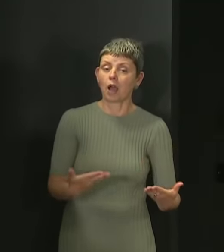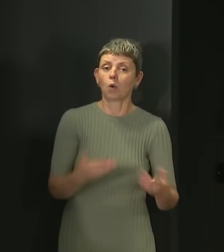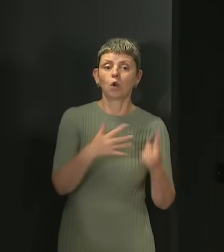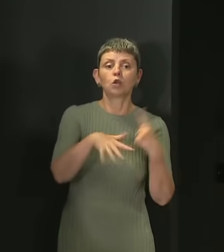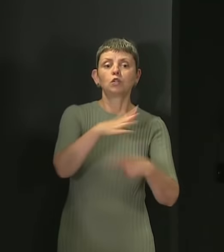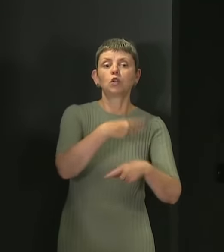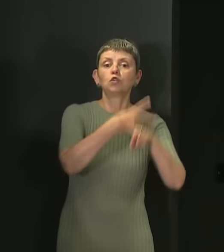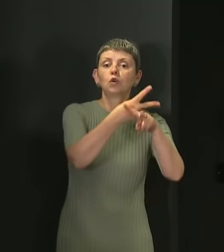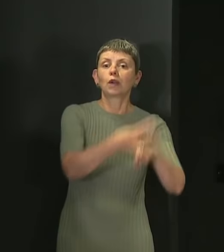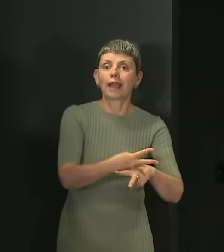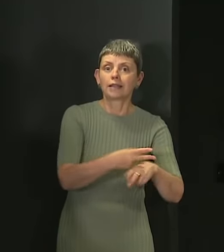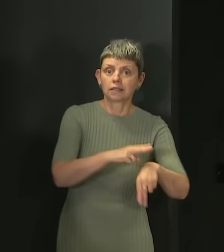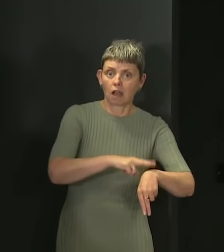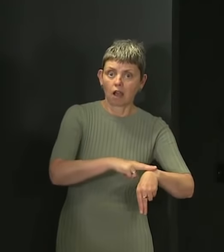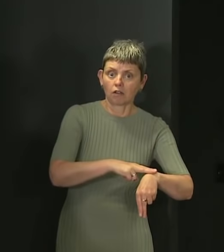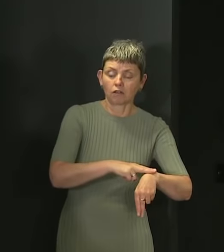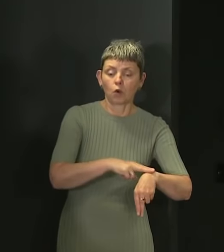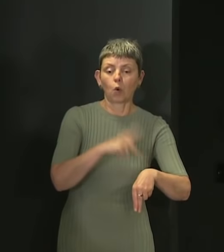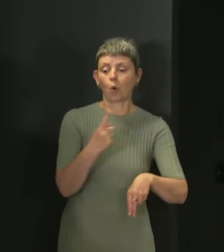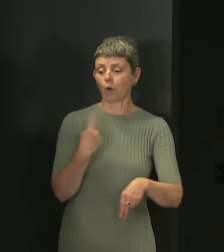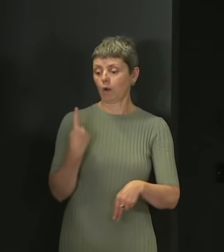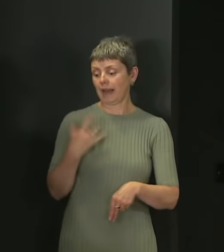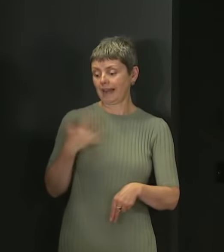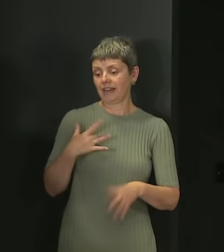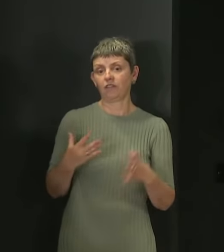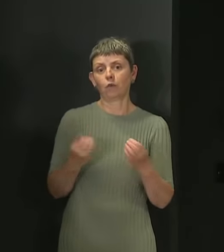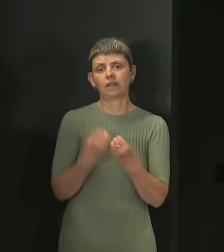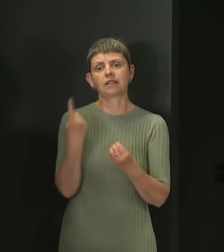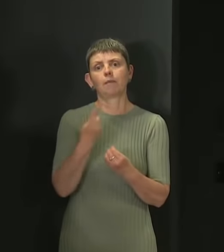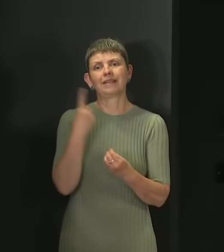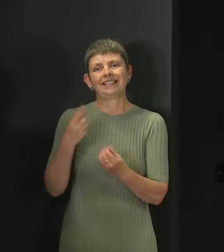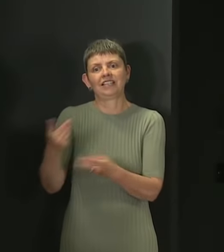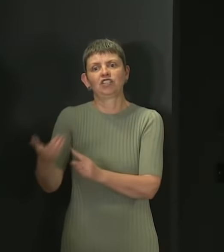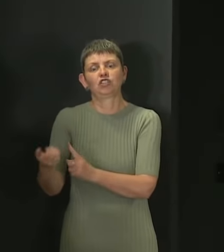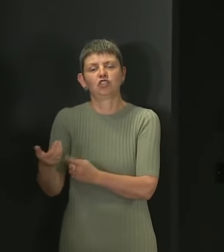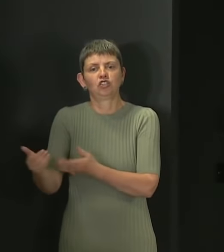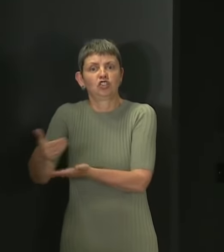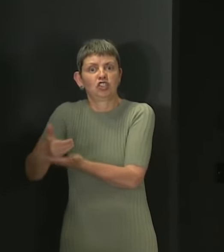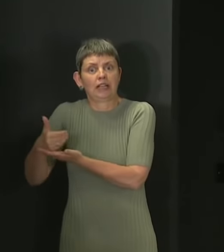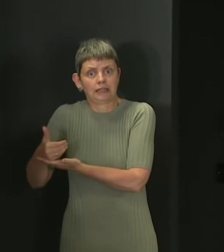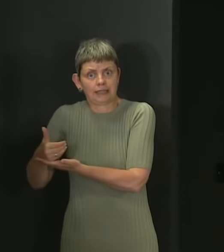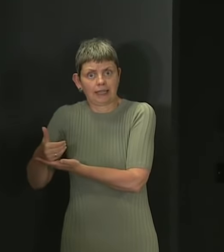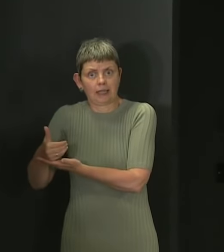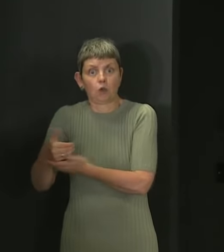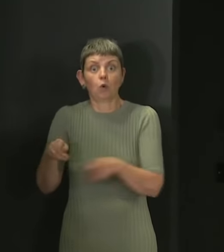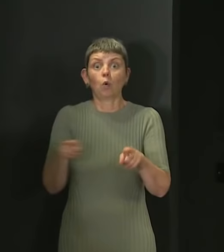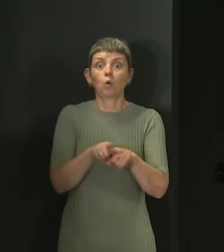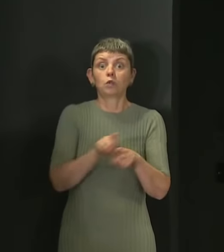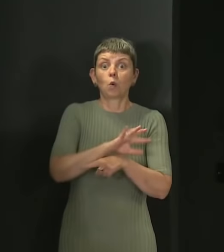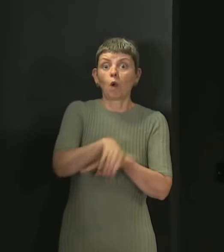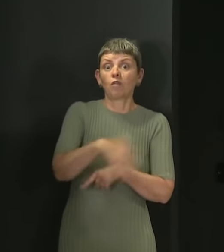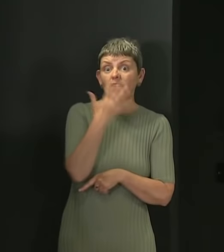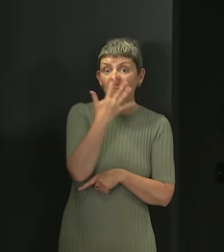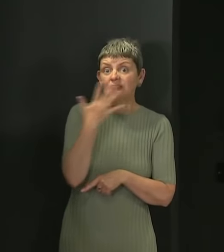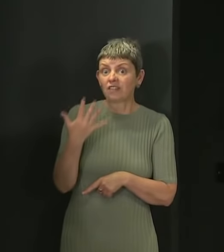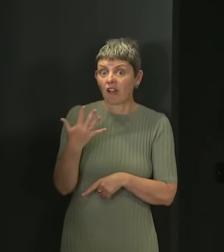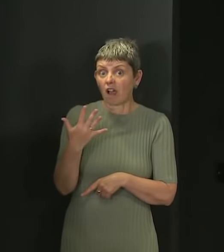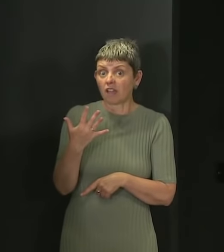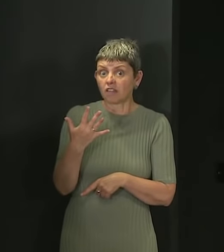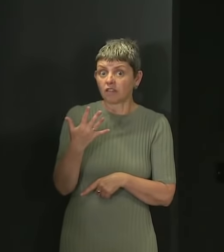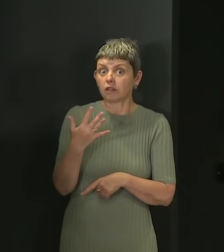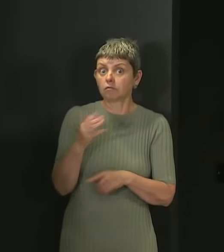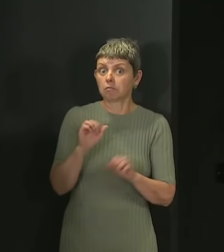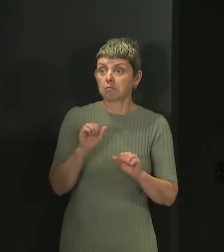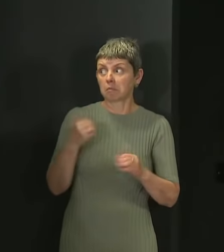to household members of individuals who are shielding and to all those aged 55 and over who are not already eligible. And we will then